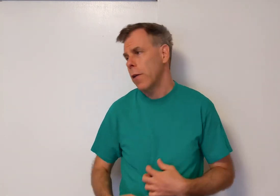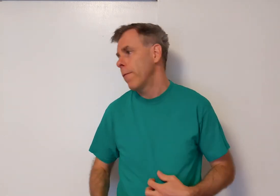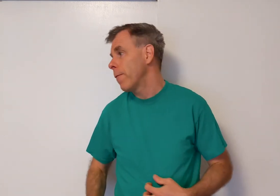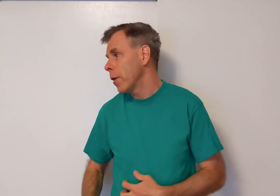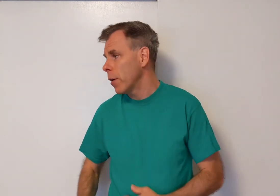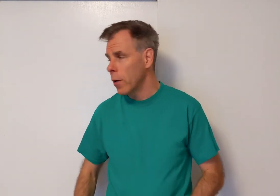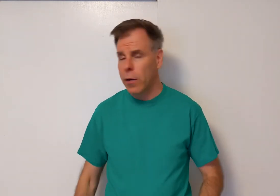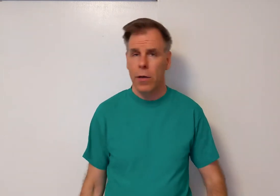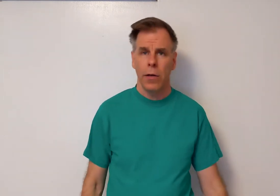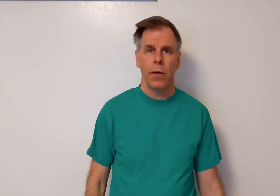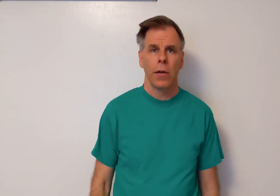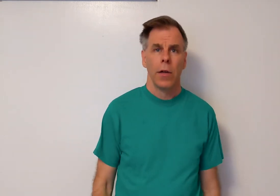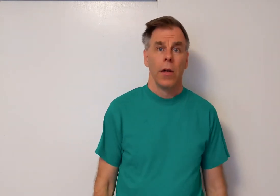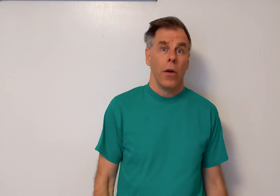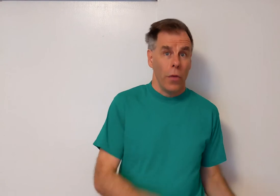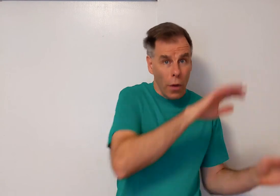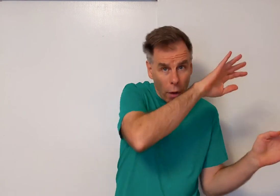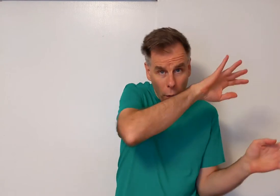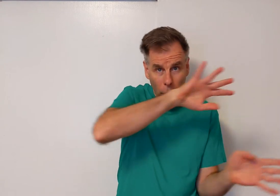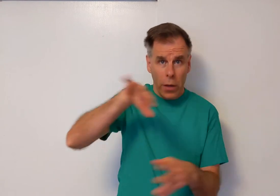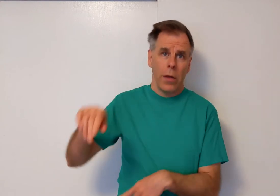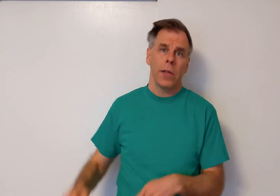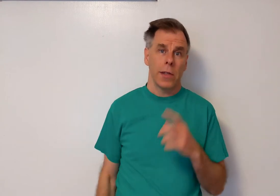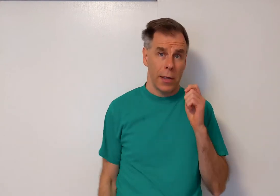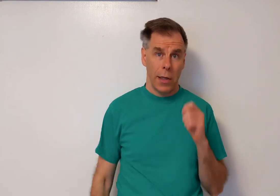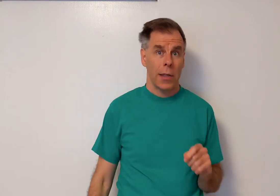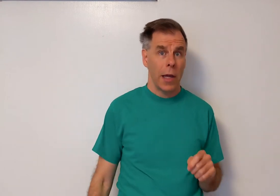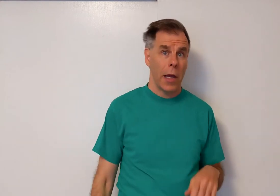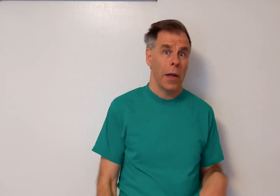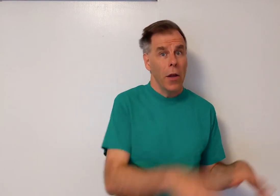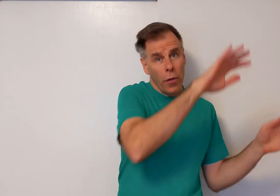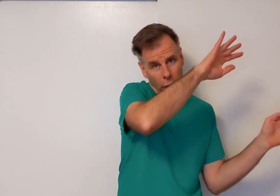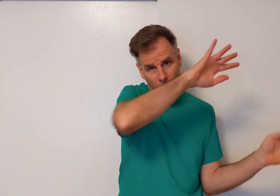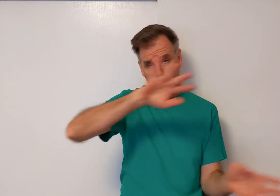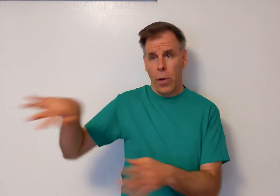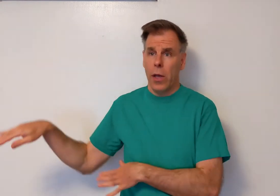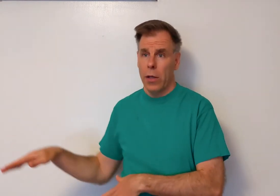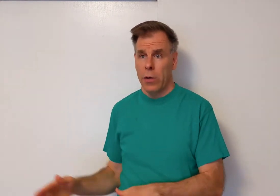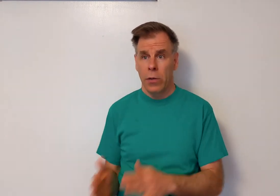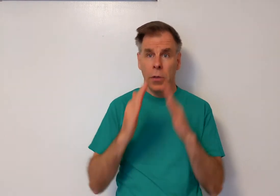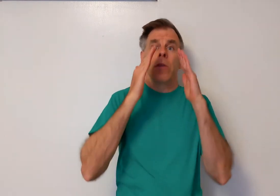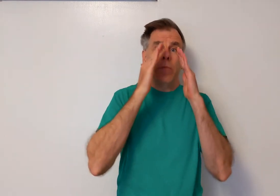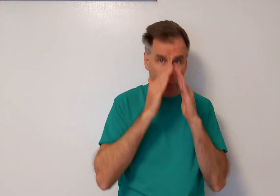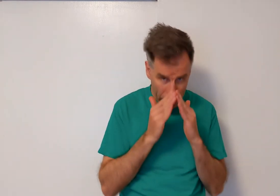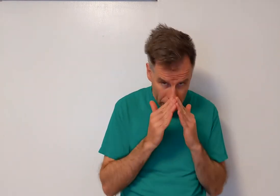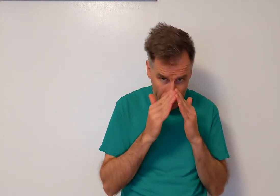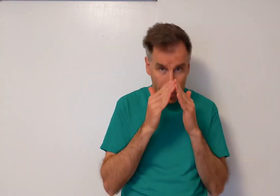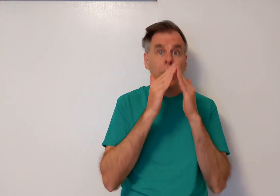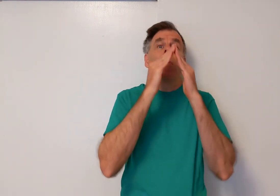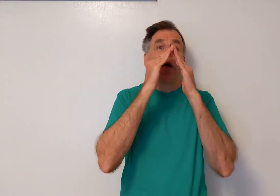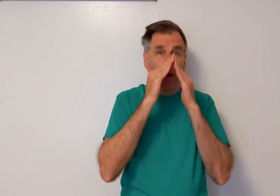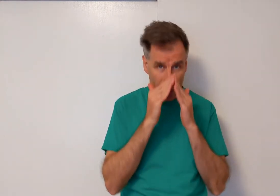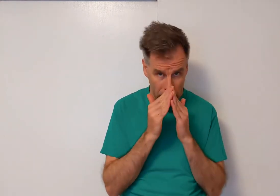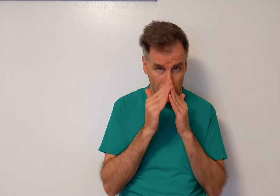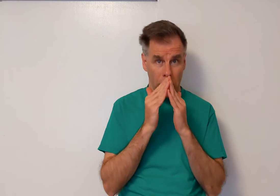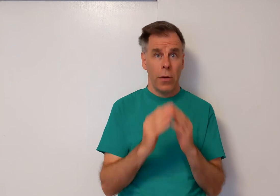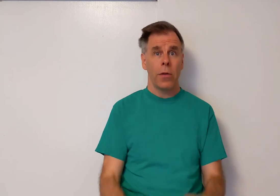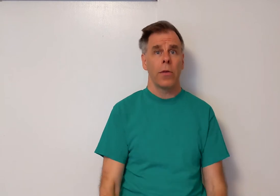fur. This is the next line. The wind blows my nose.